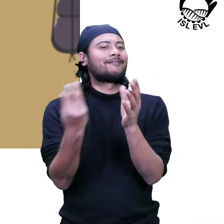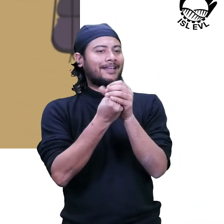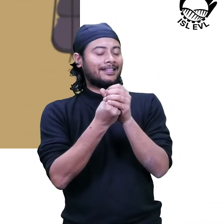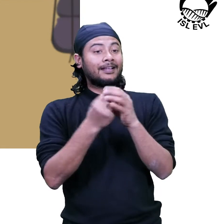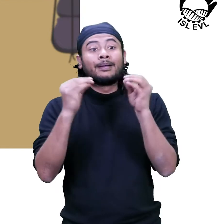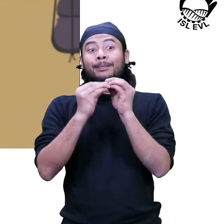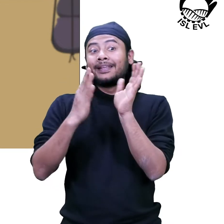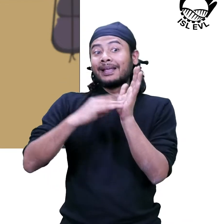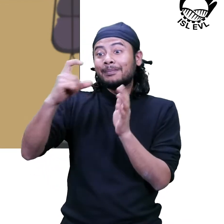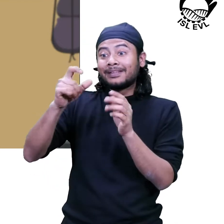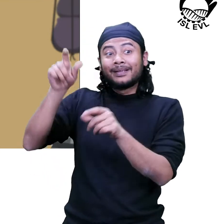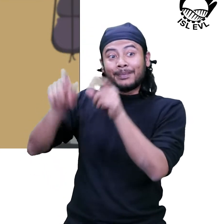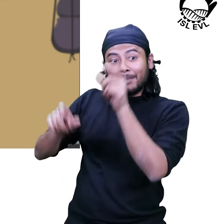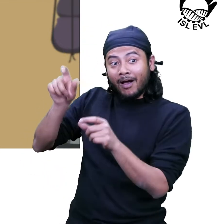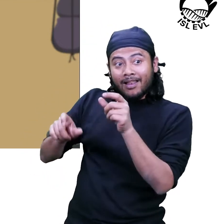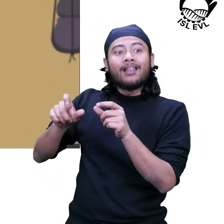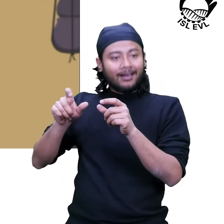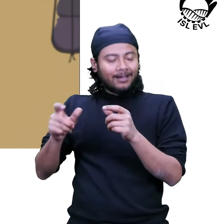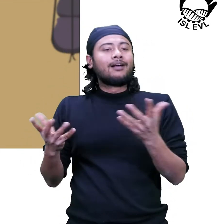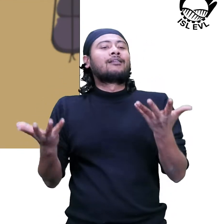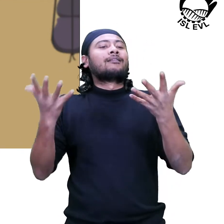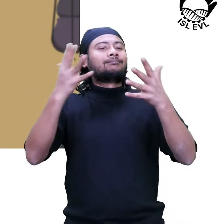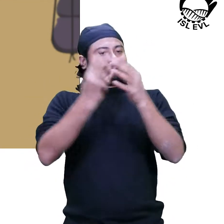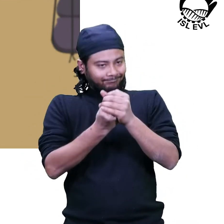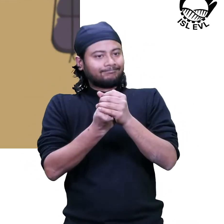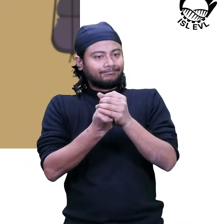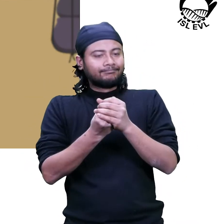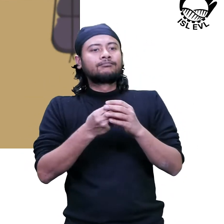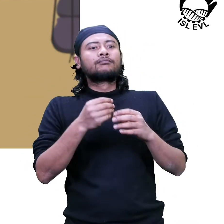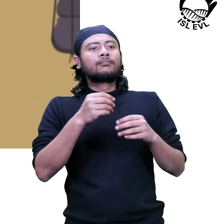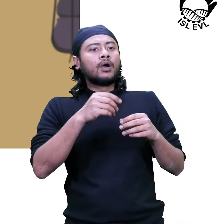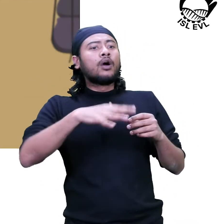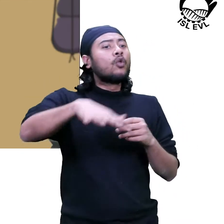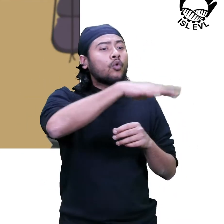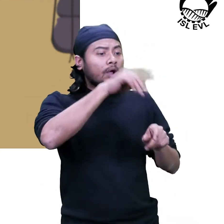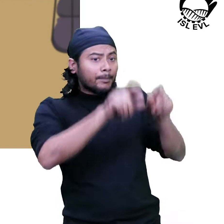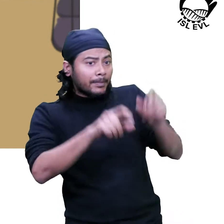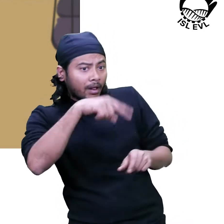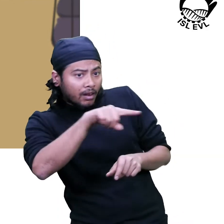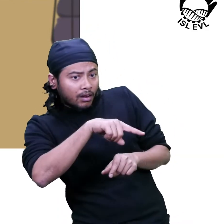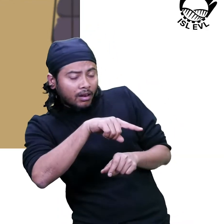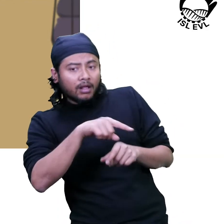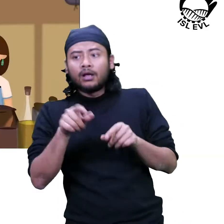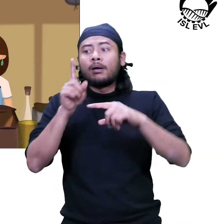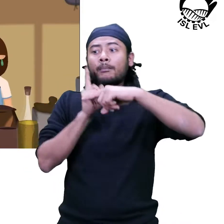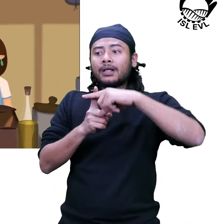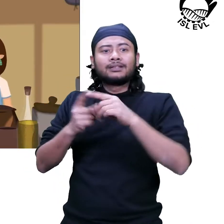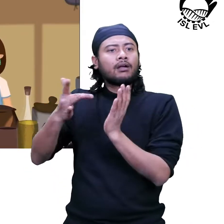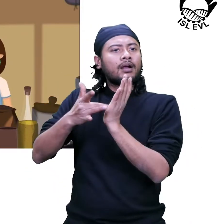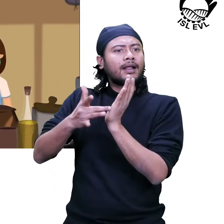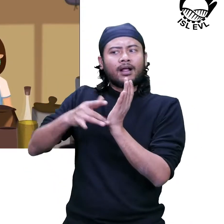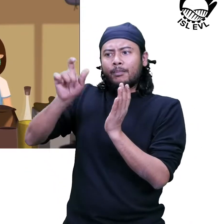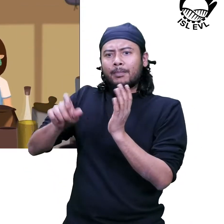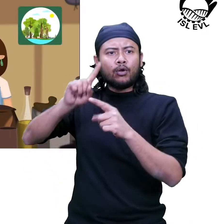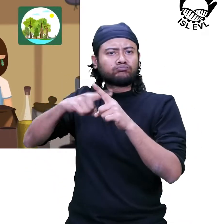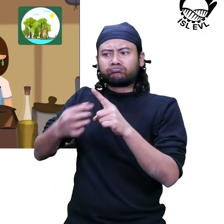These could be local people or technical support groups that consist of knowledgeable